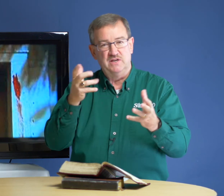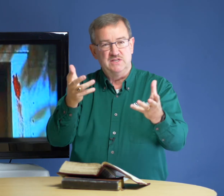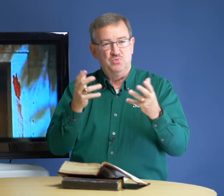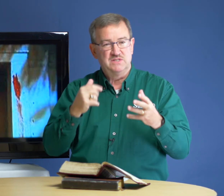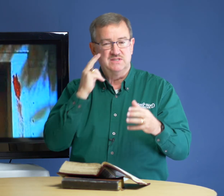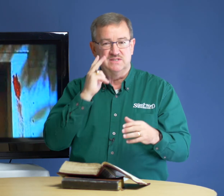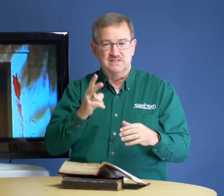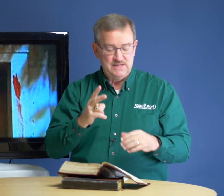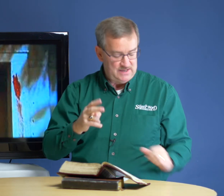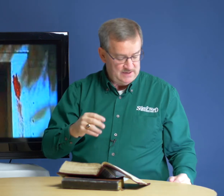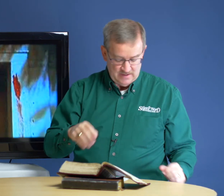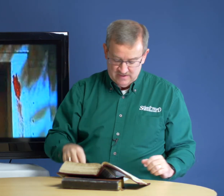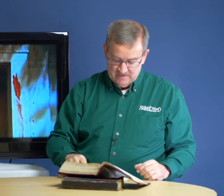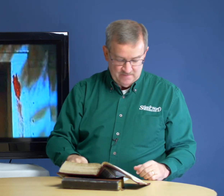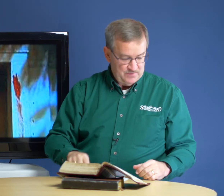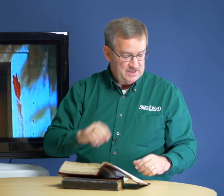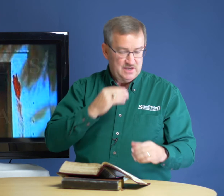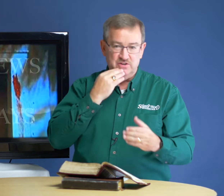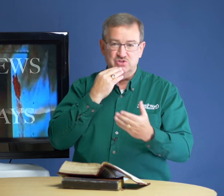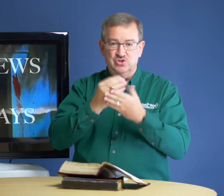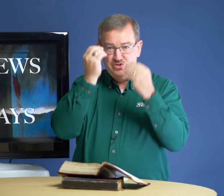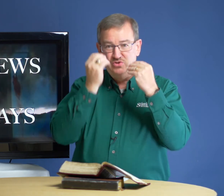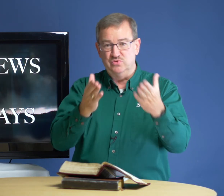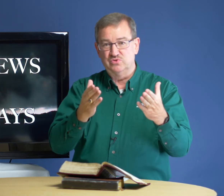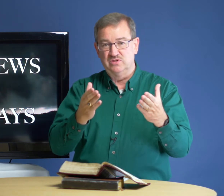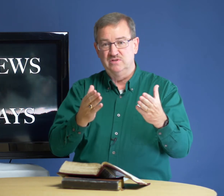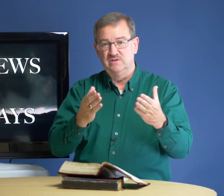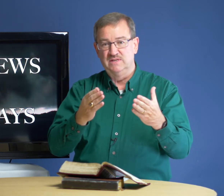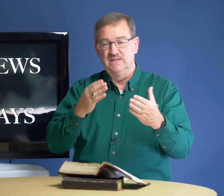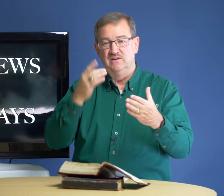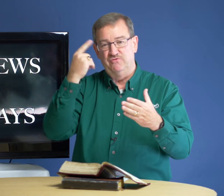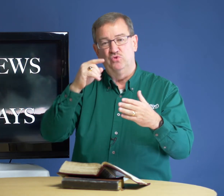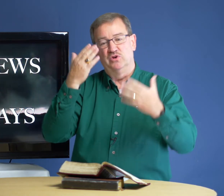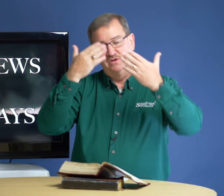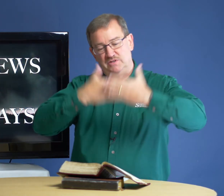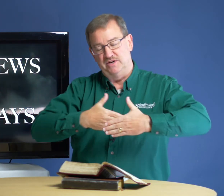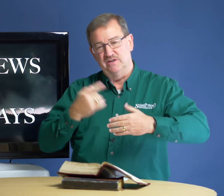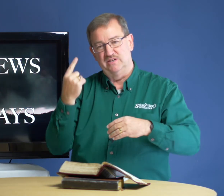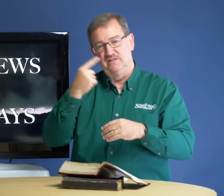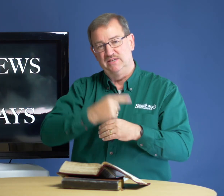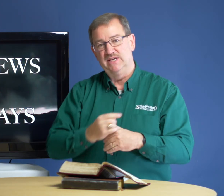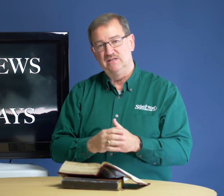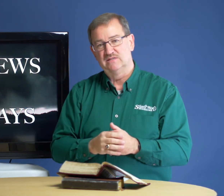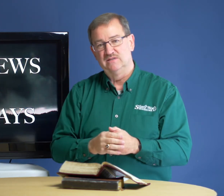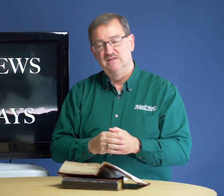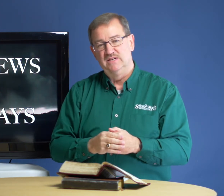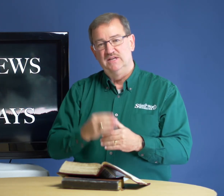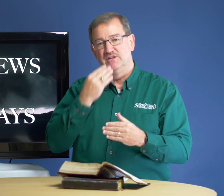he wants us to see that there is good news for dark days. There